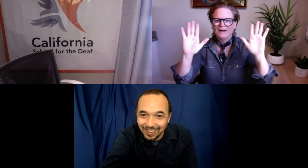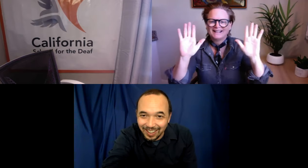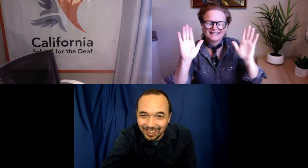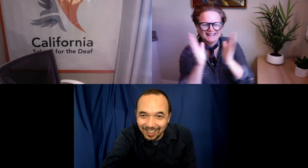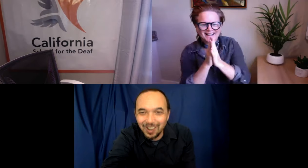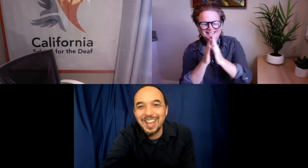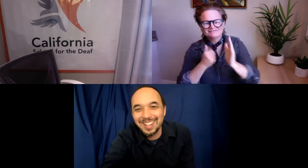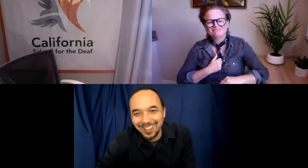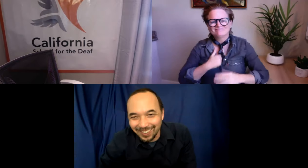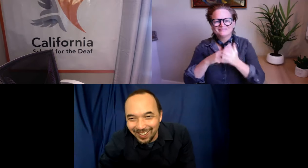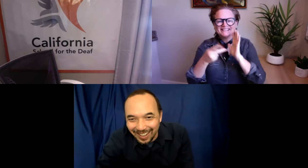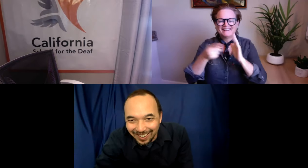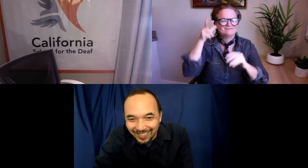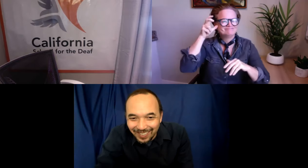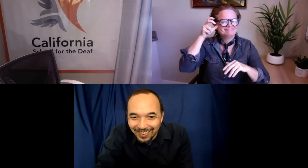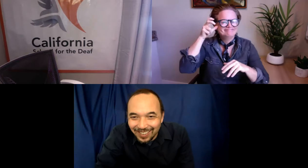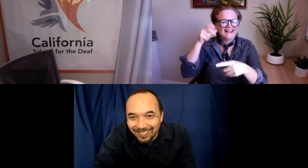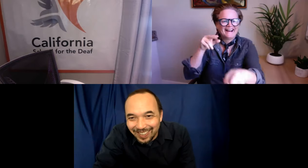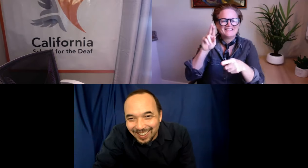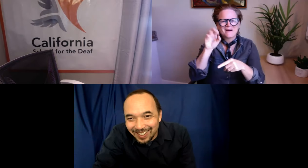Okay. Okay, good. Okay.